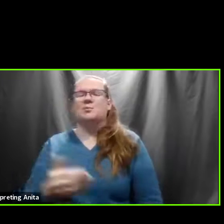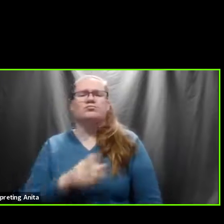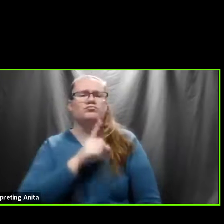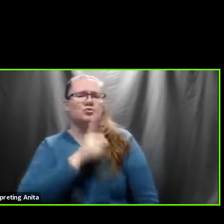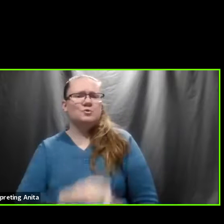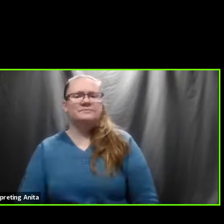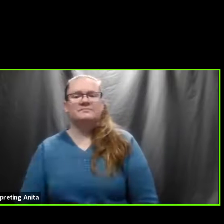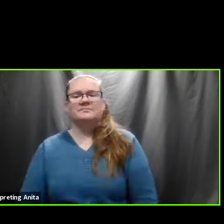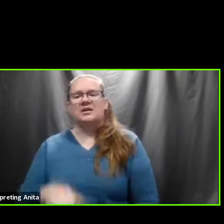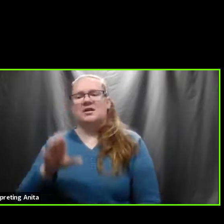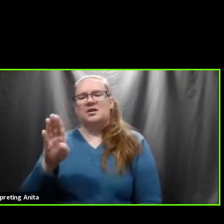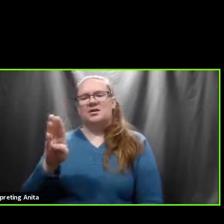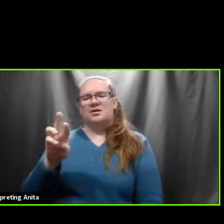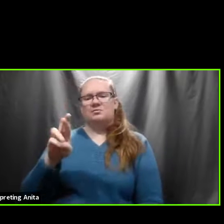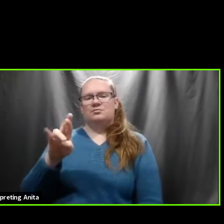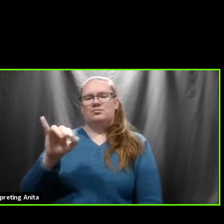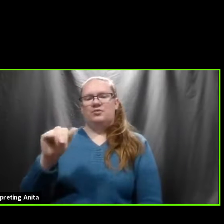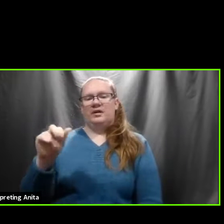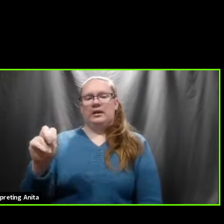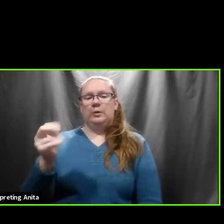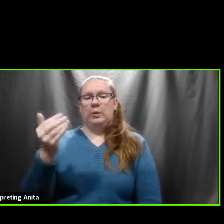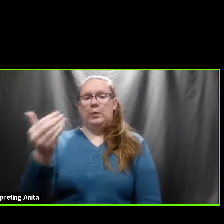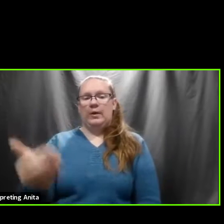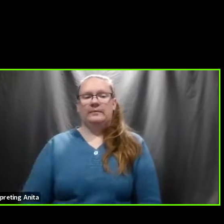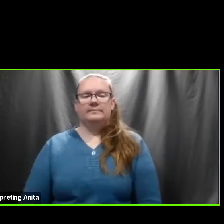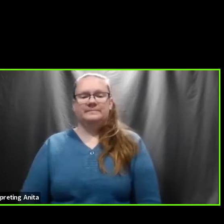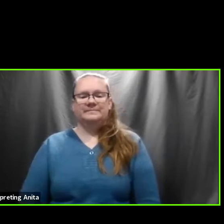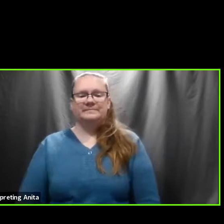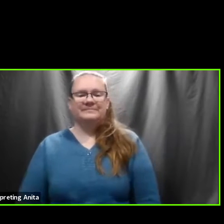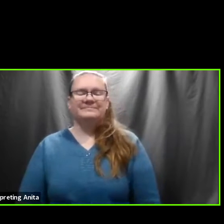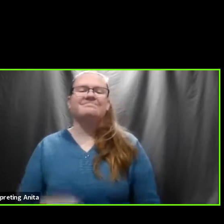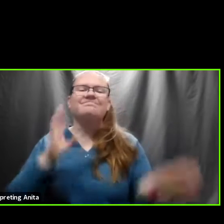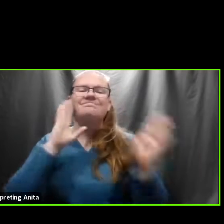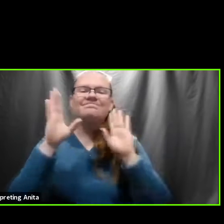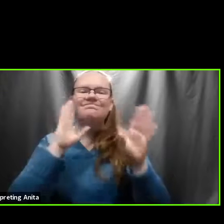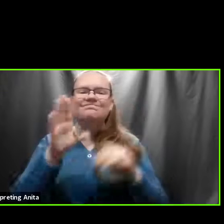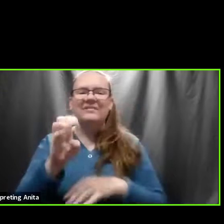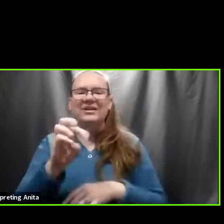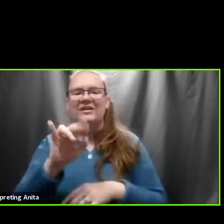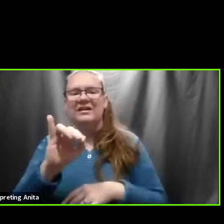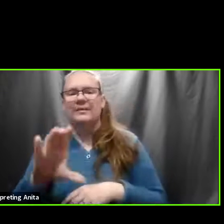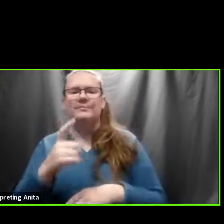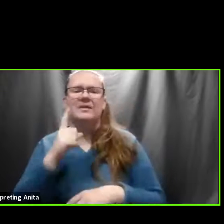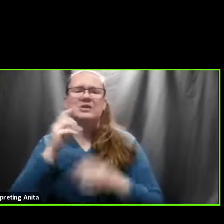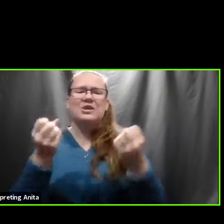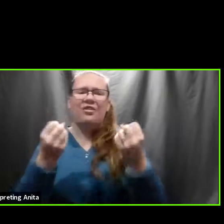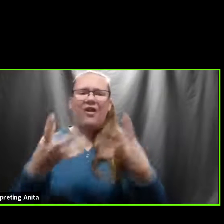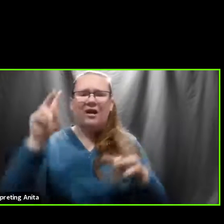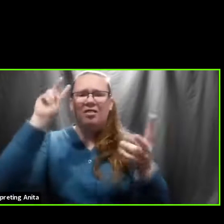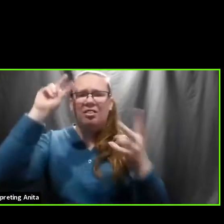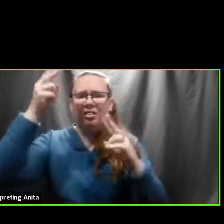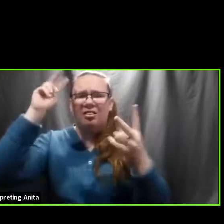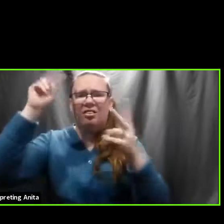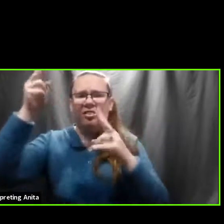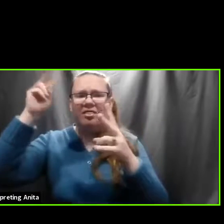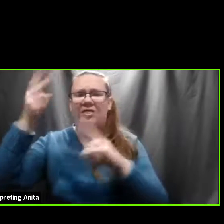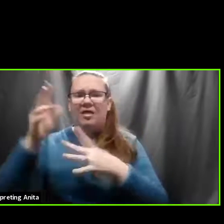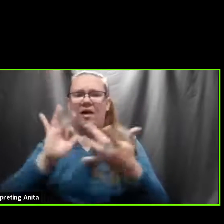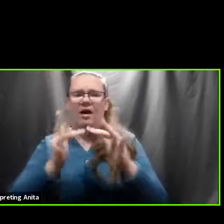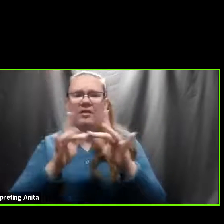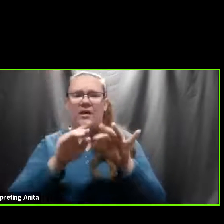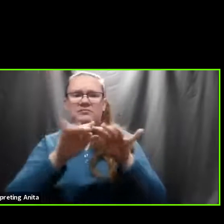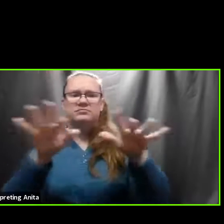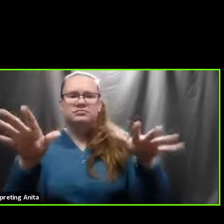Brian, you can unmute yourself and ask your question. Hi, Eric. There's still a lot of misinformation out there online about